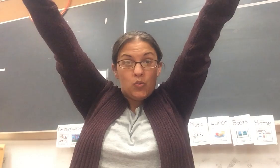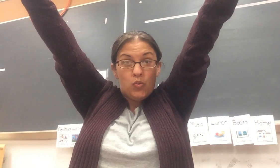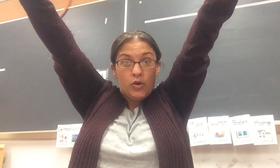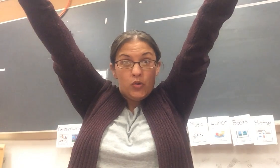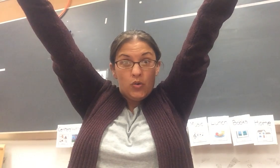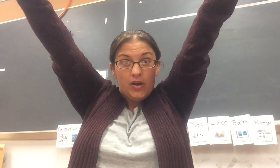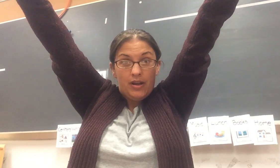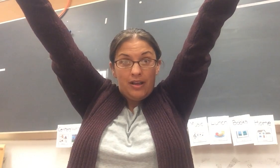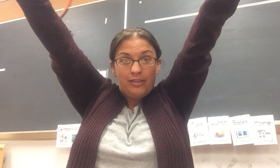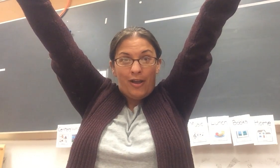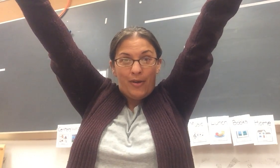Woo! Hello!